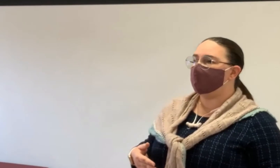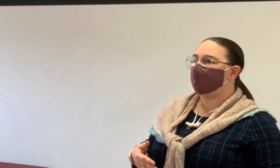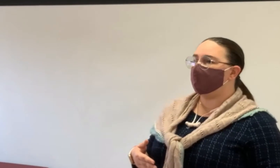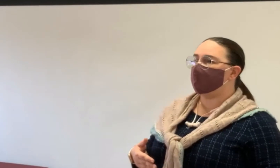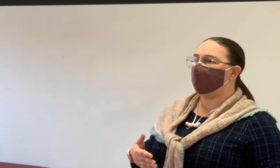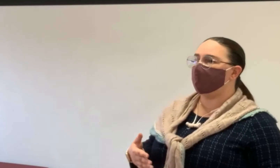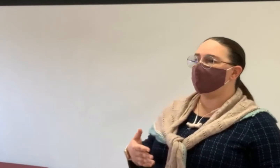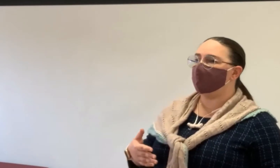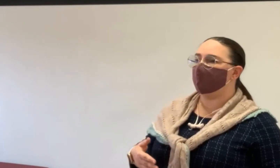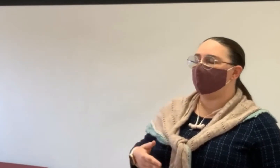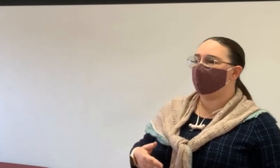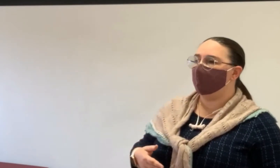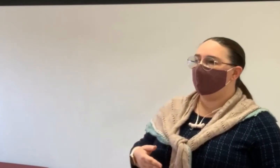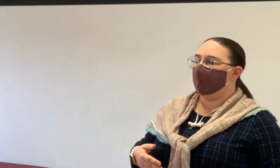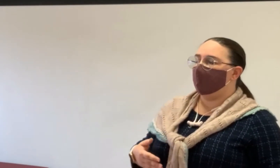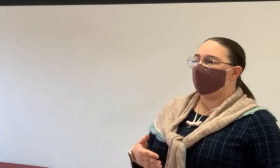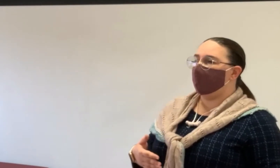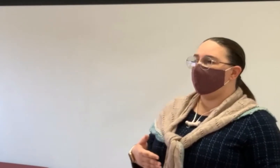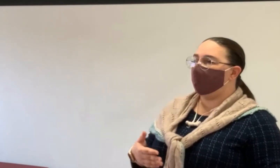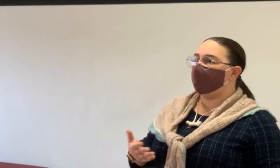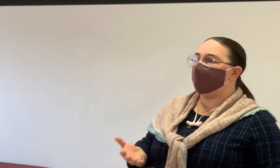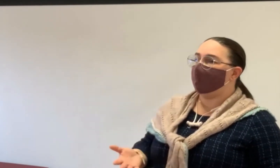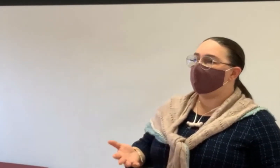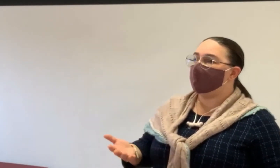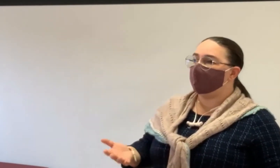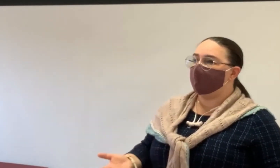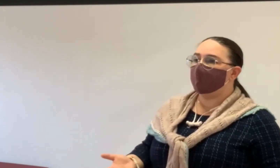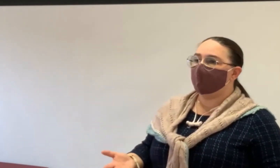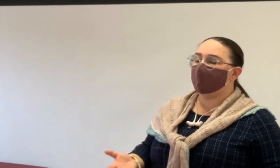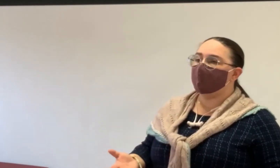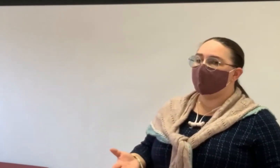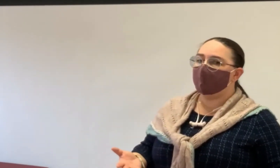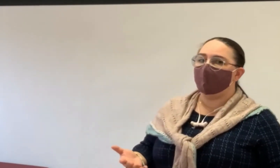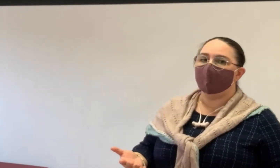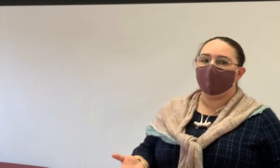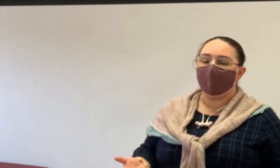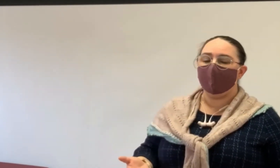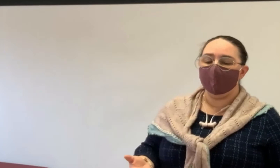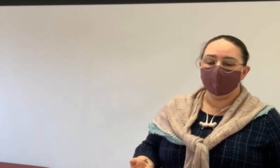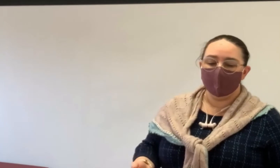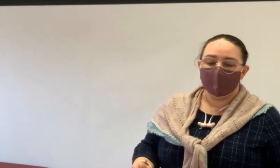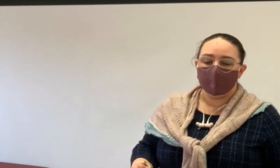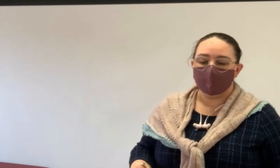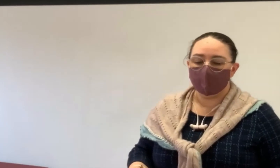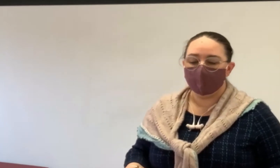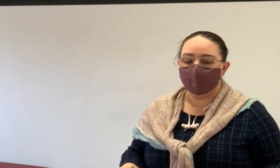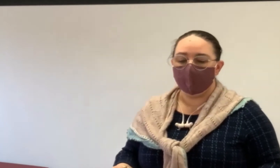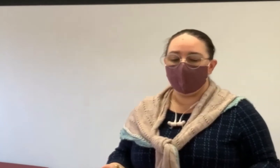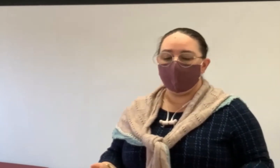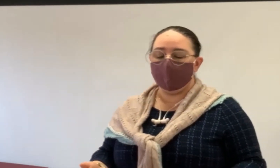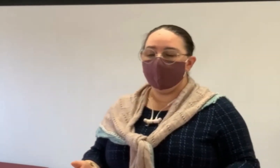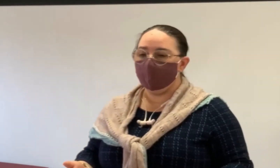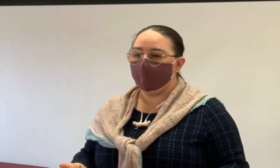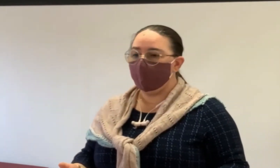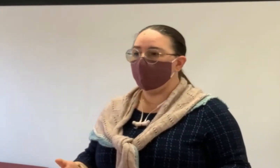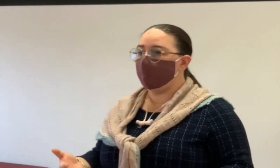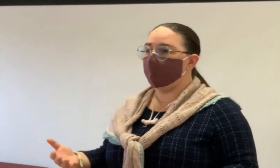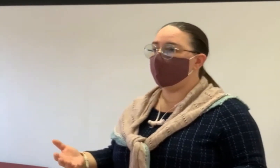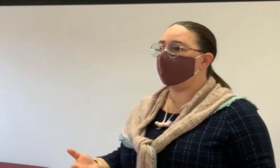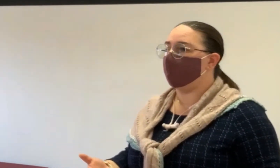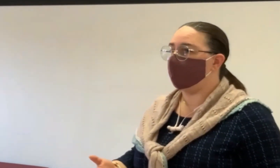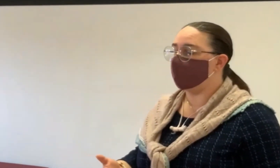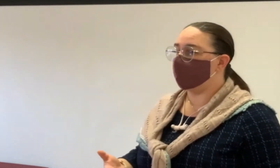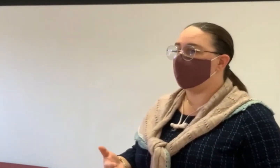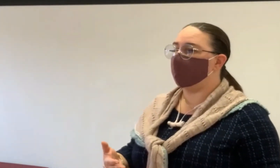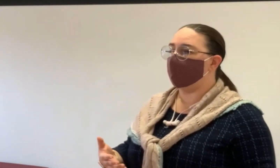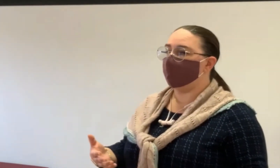it's hard to know all the options and resources that you have to, you know, to